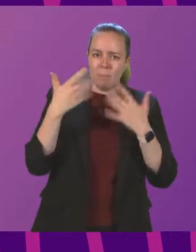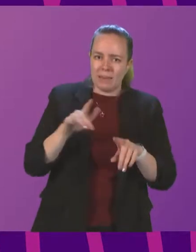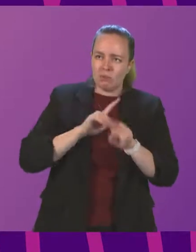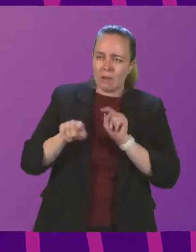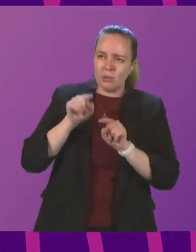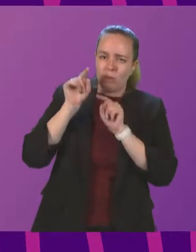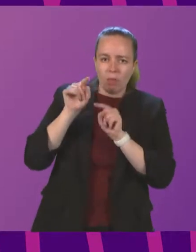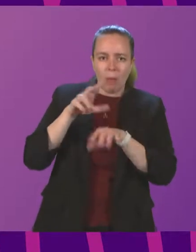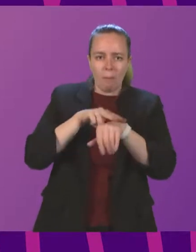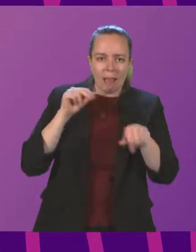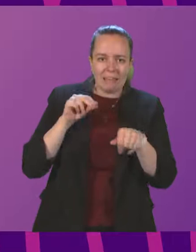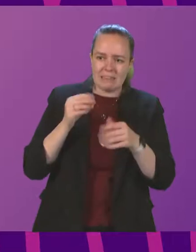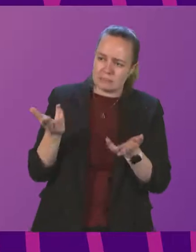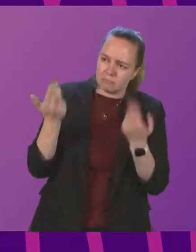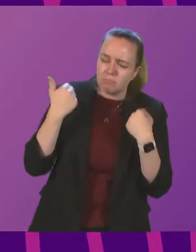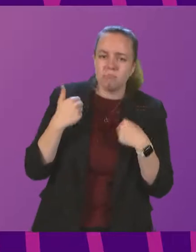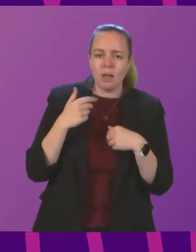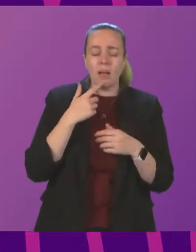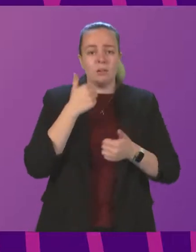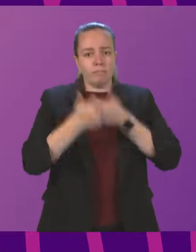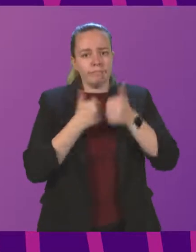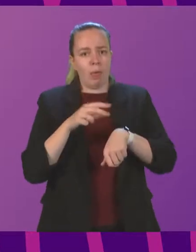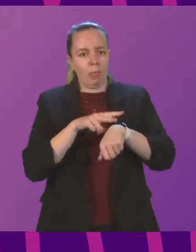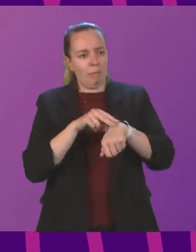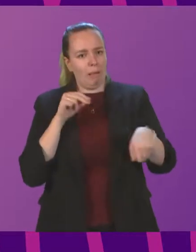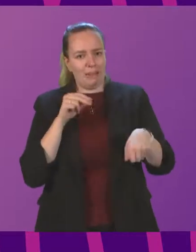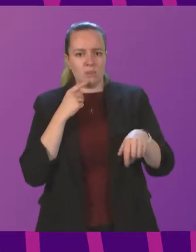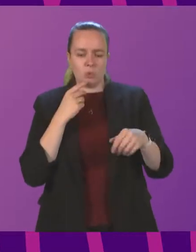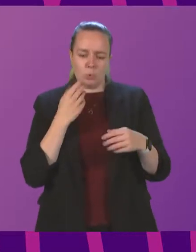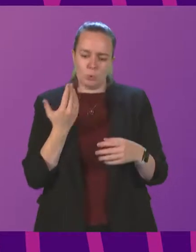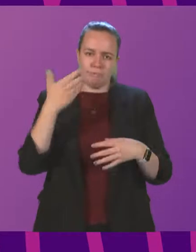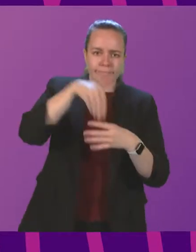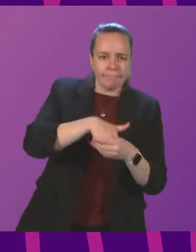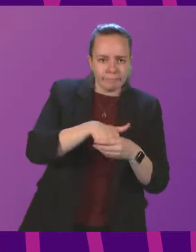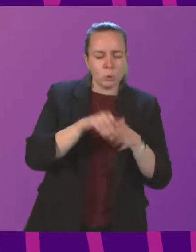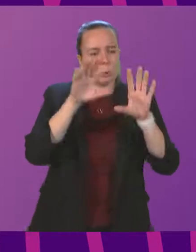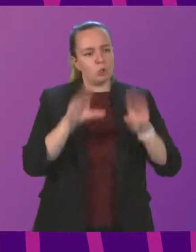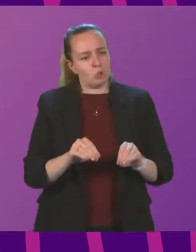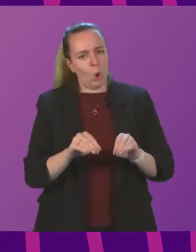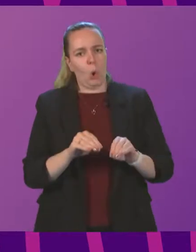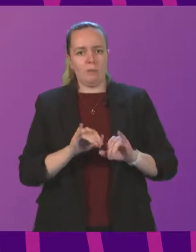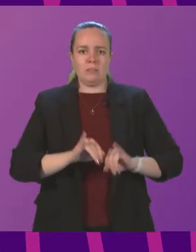confrontation and commend the brave officers for stepping in to stop disruptive protesters?